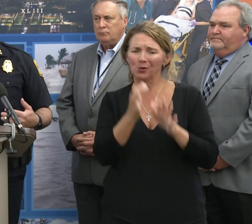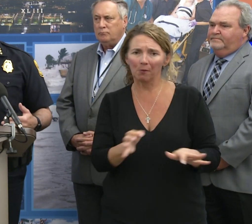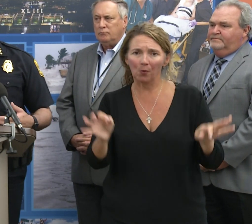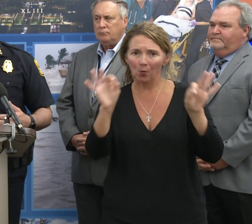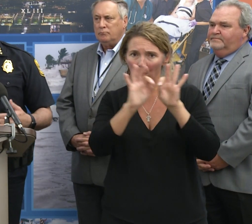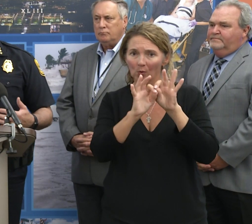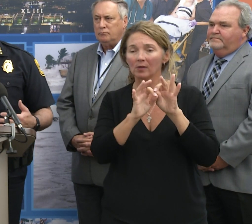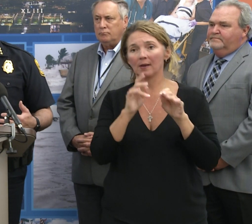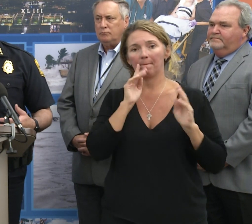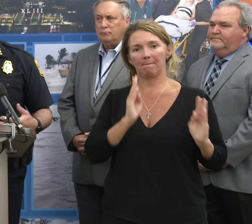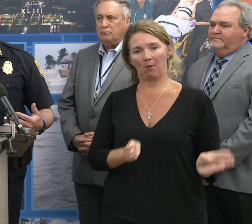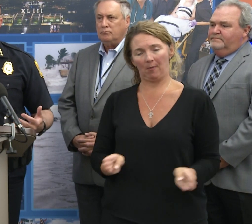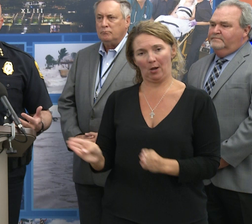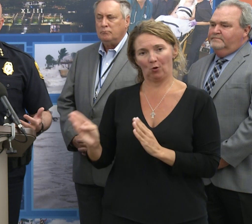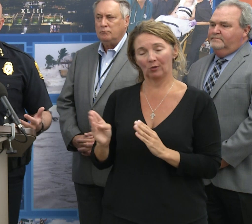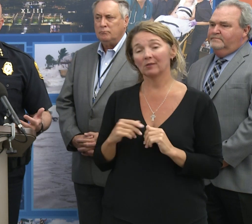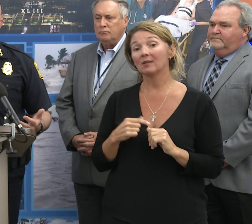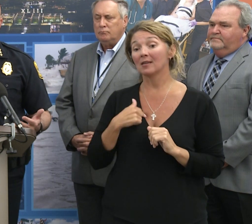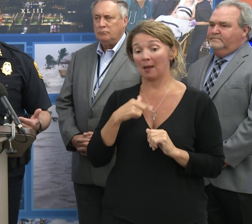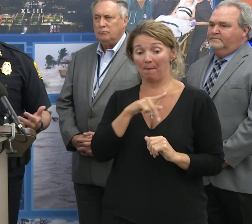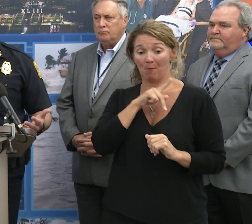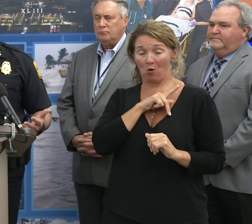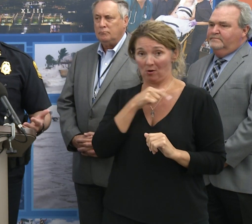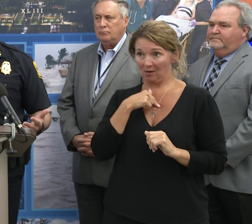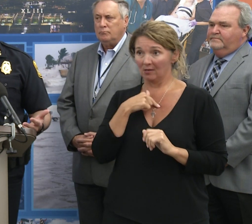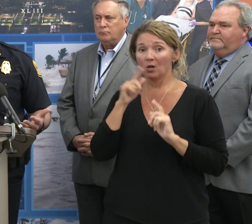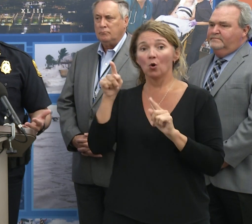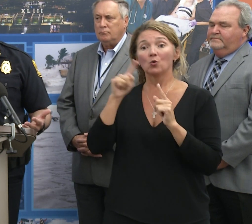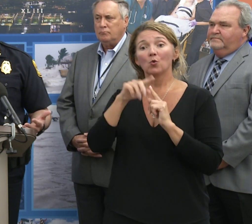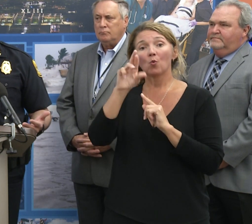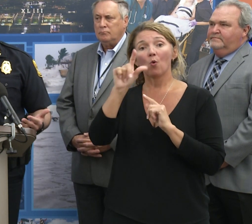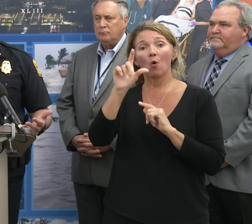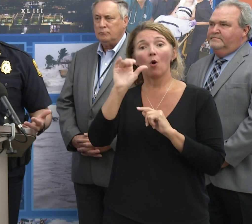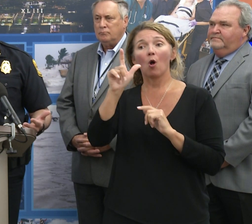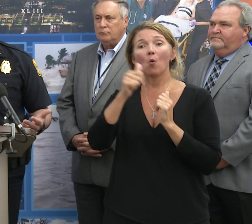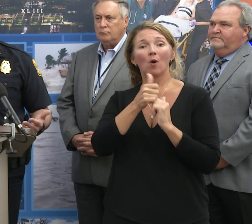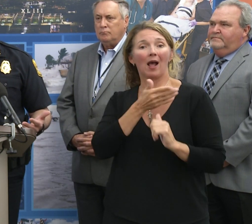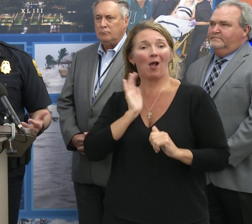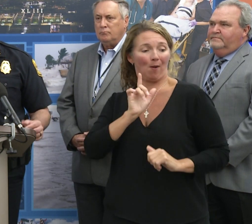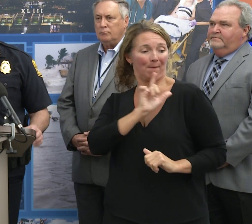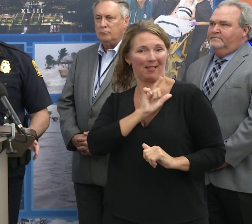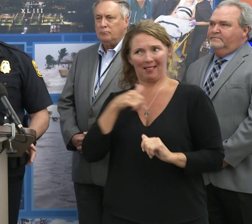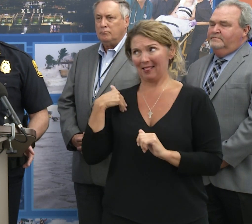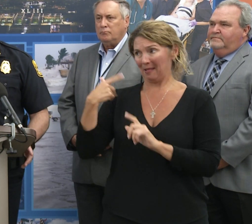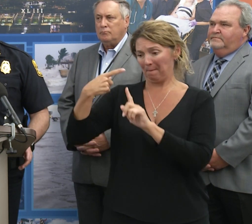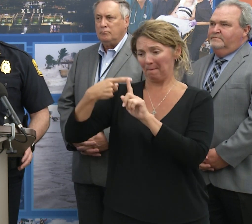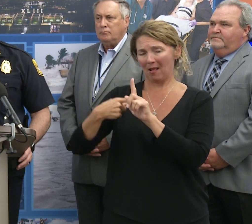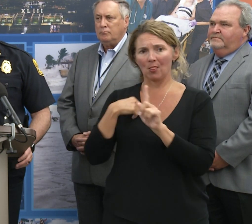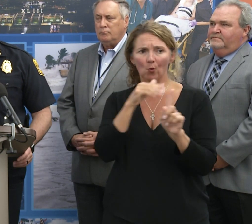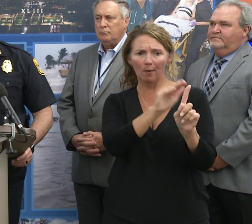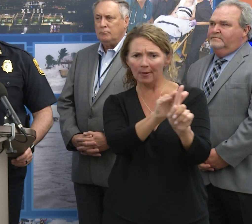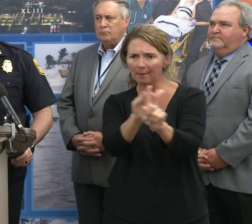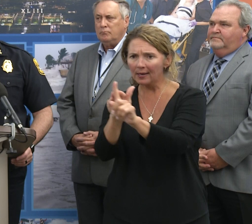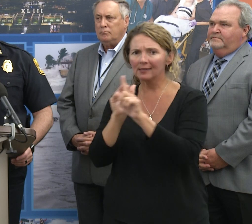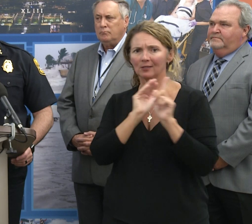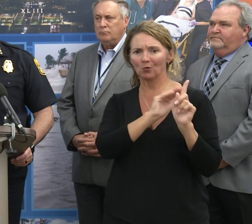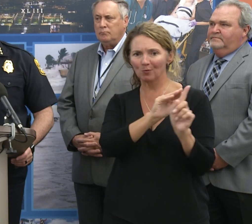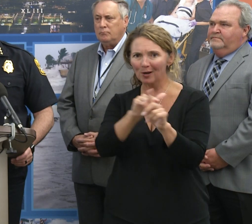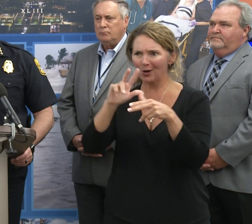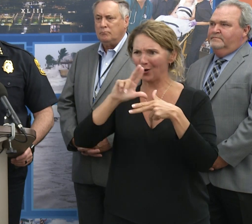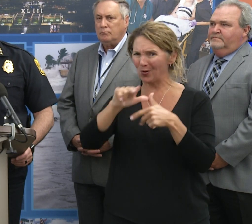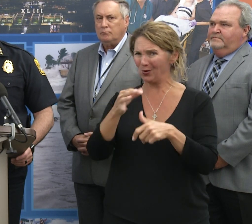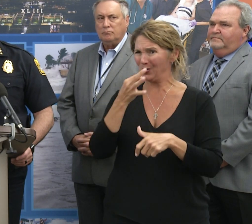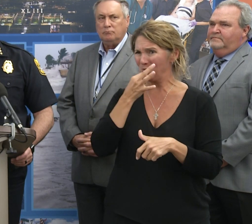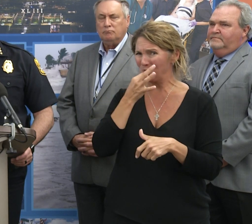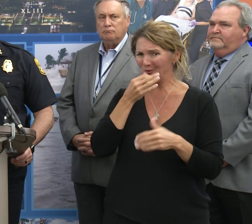very important and being prepared. I personally have been going to our roll calls with our police officers this past month, reminding them that hurricane season